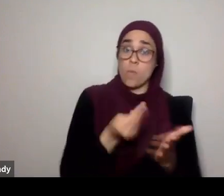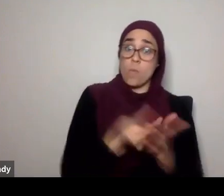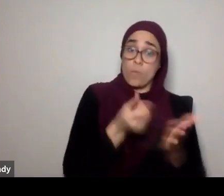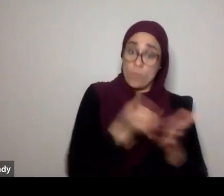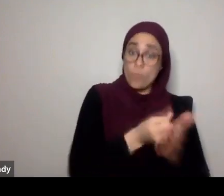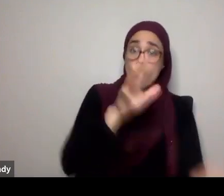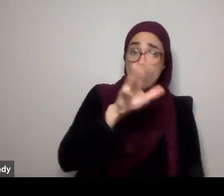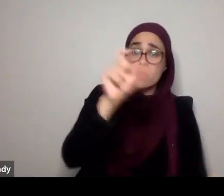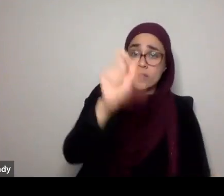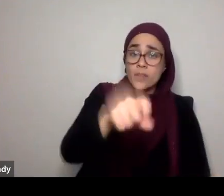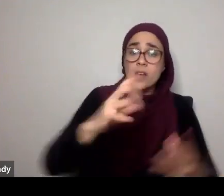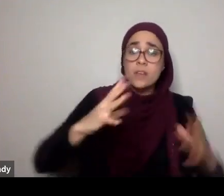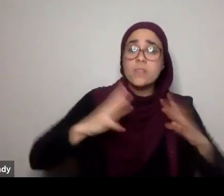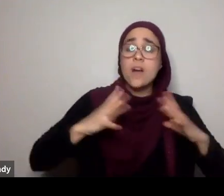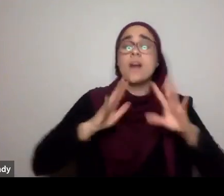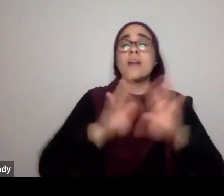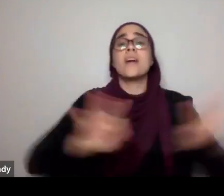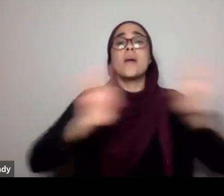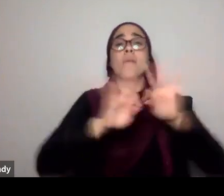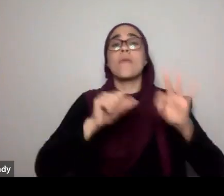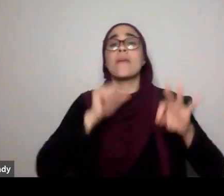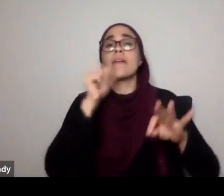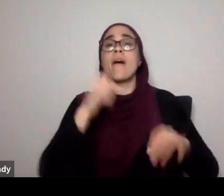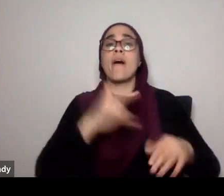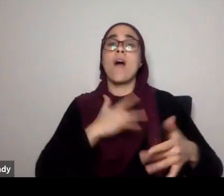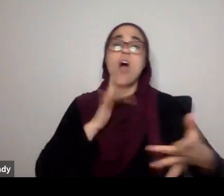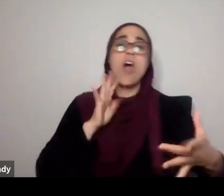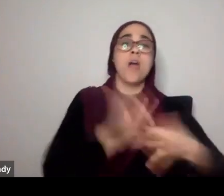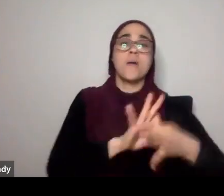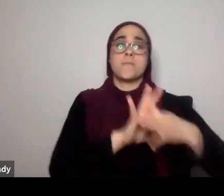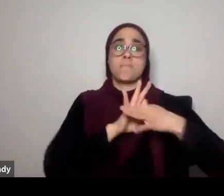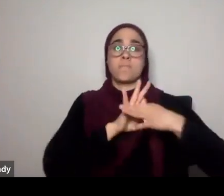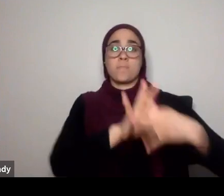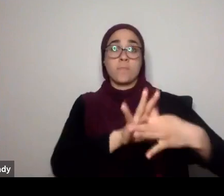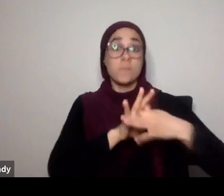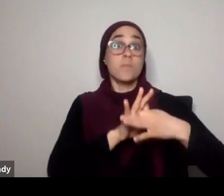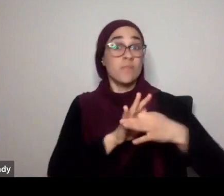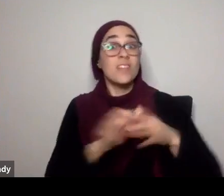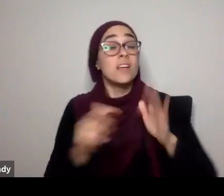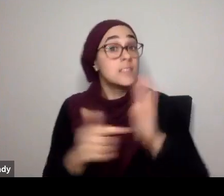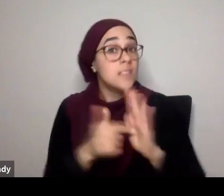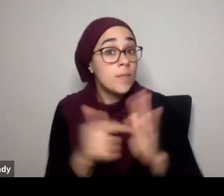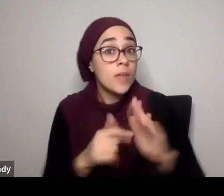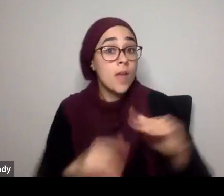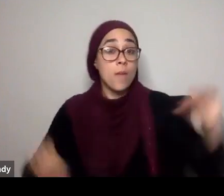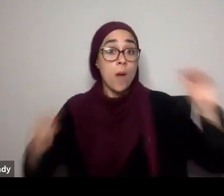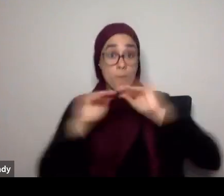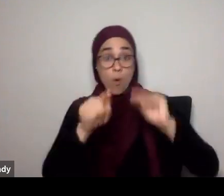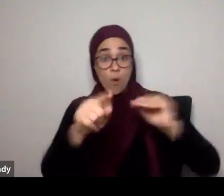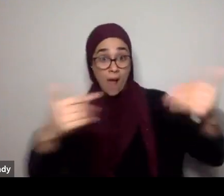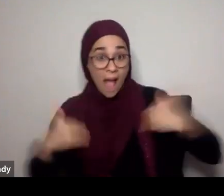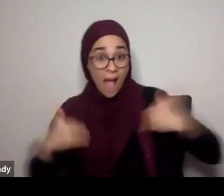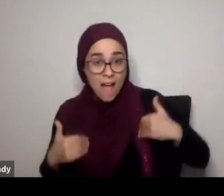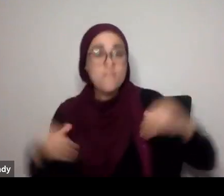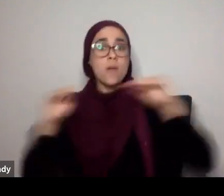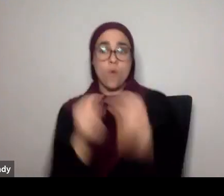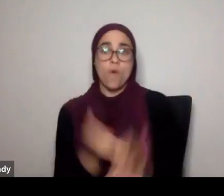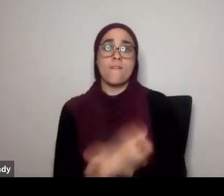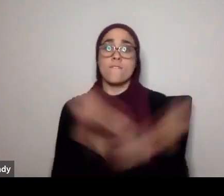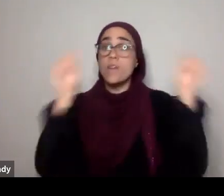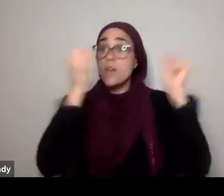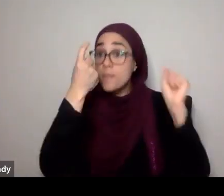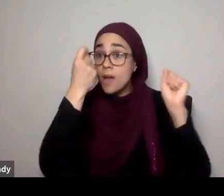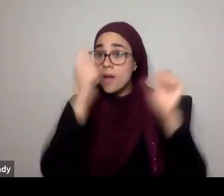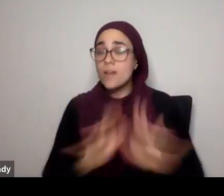it, and the more that you get from the duni, the more that you'll be able to give, the more free you are, so sometimes again, the more that you get, the more that you're free, but it's not about accumulating,